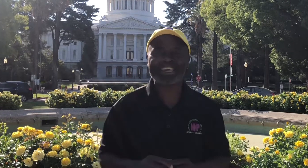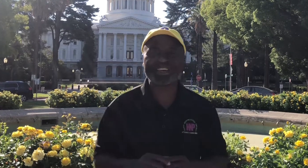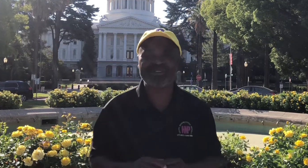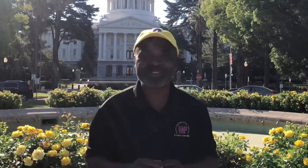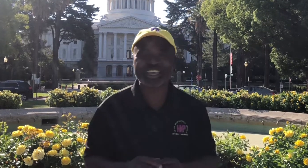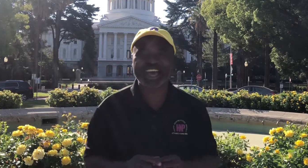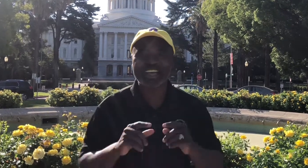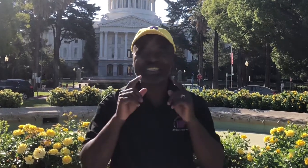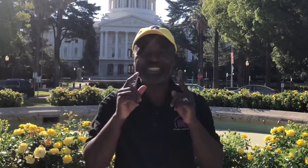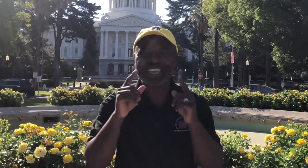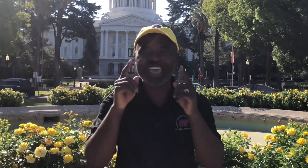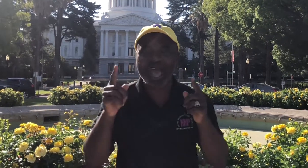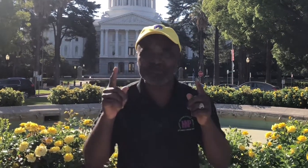Officer. Stay happy.